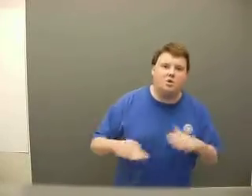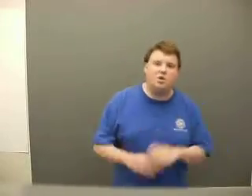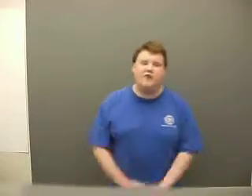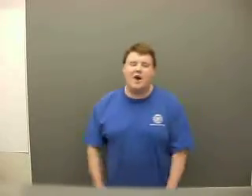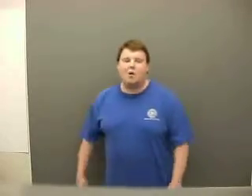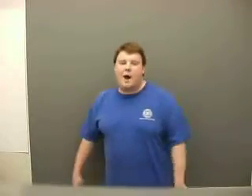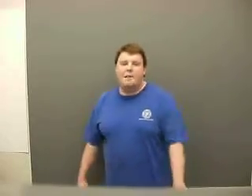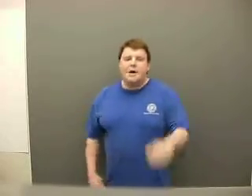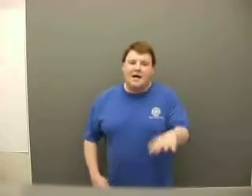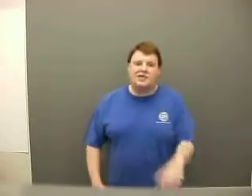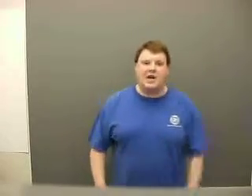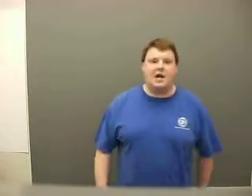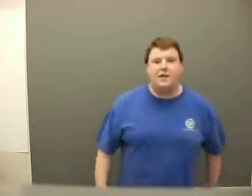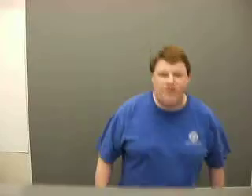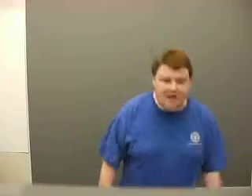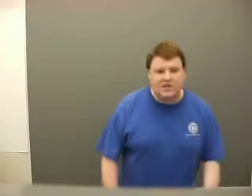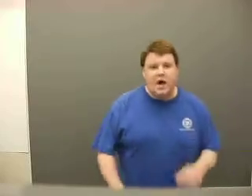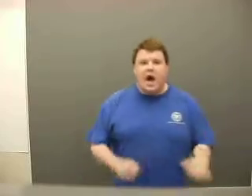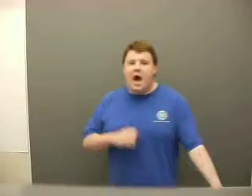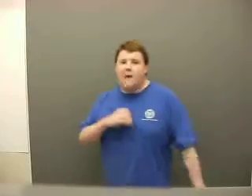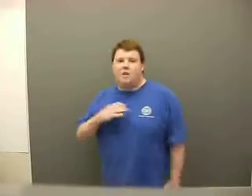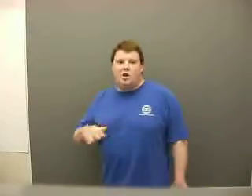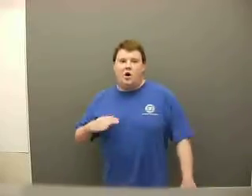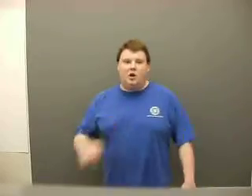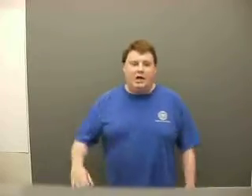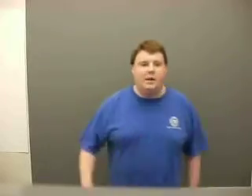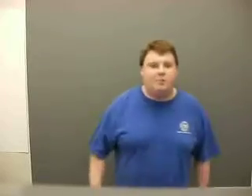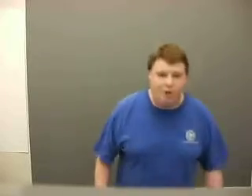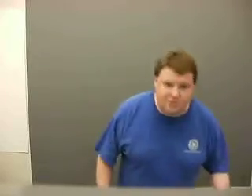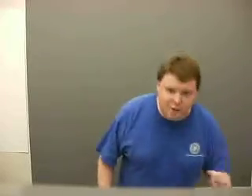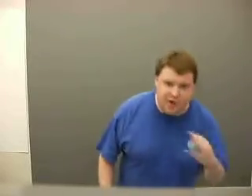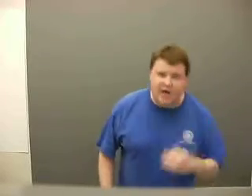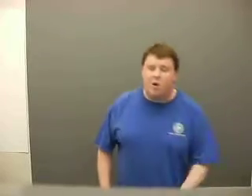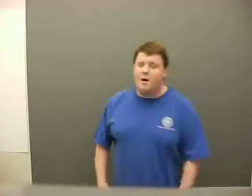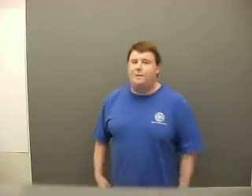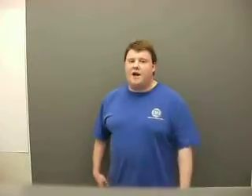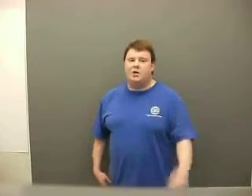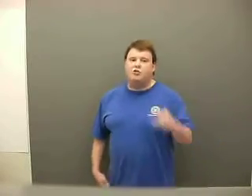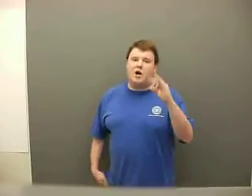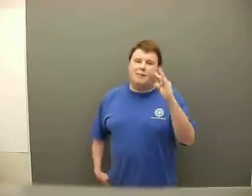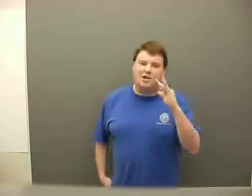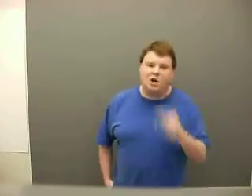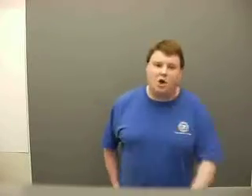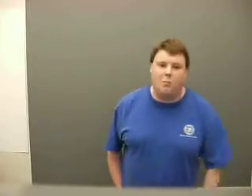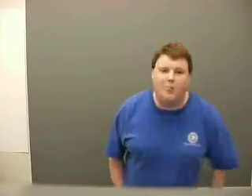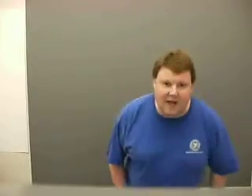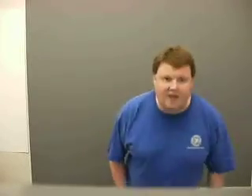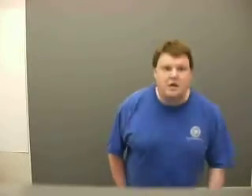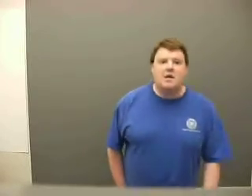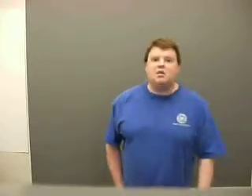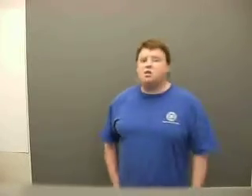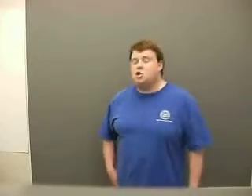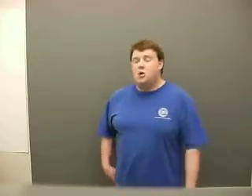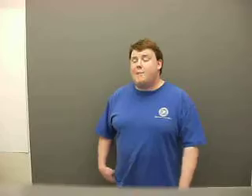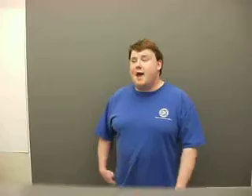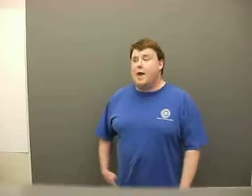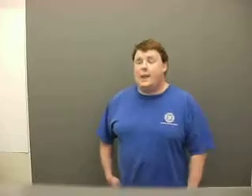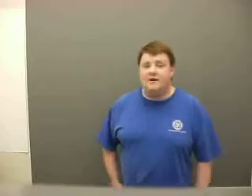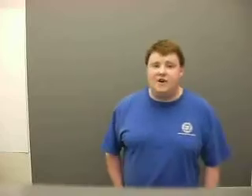You should follow up. Not saying that I belong in the books. But I know I'm not a crook. I'm not trying to go back to the bad life. And